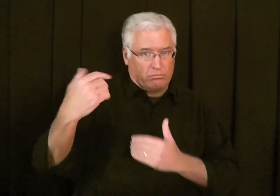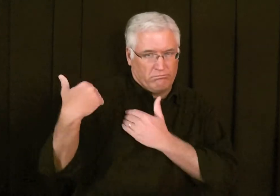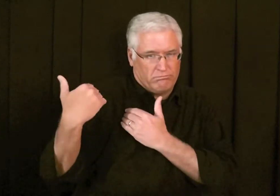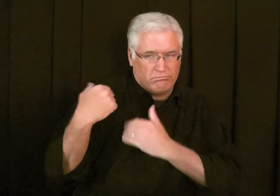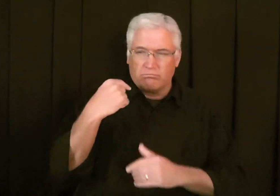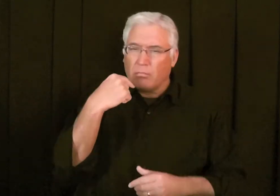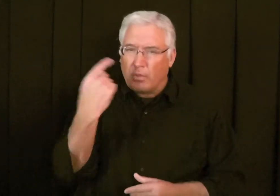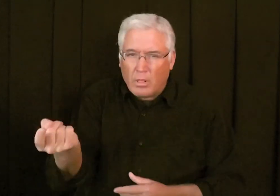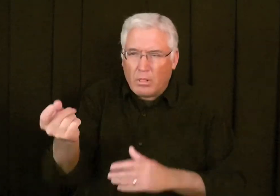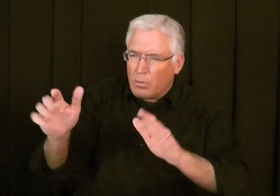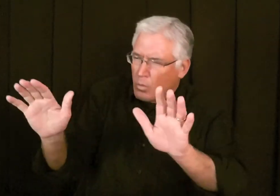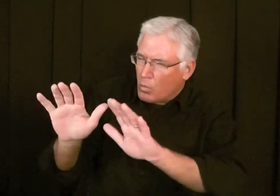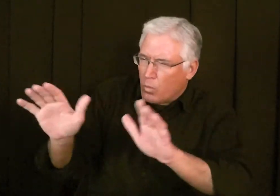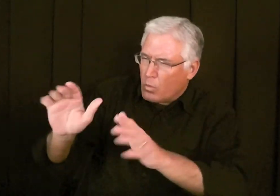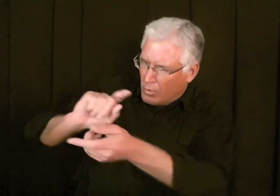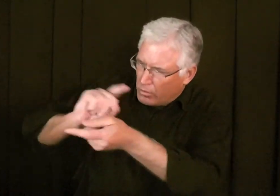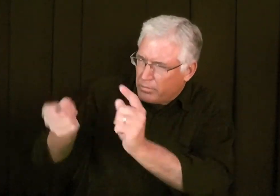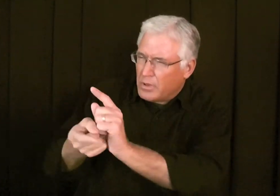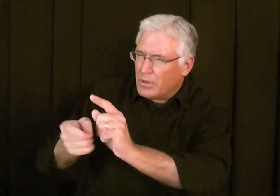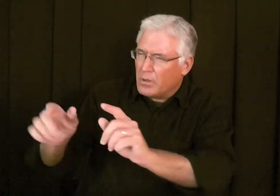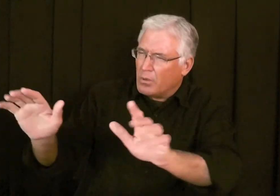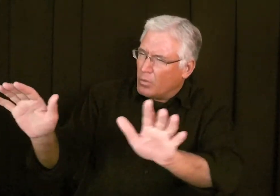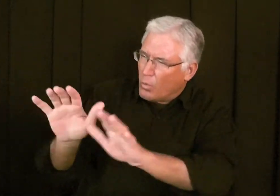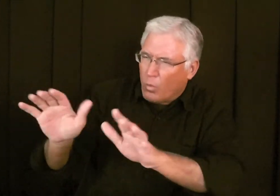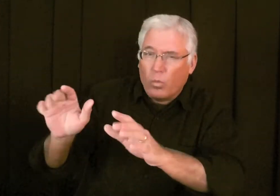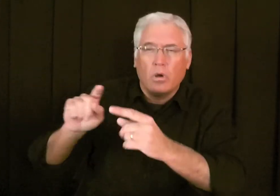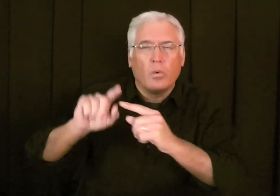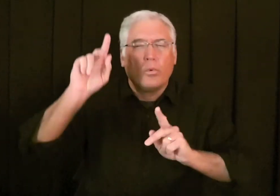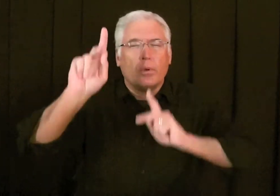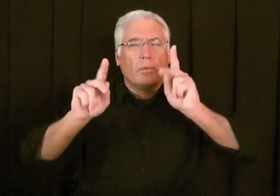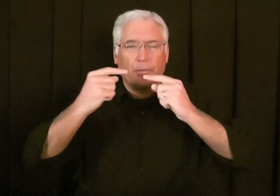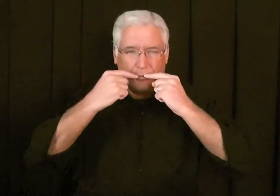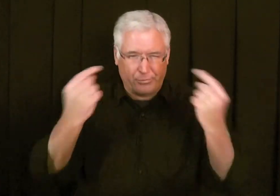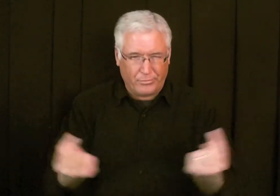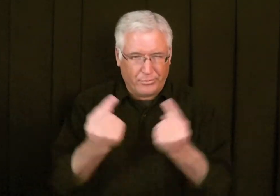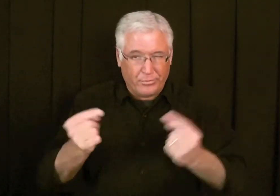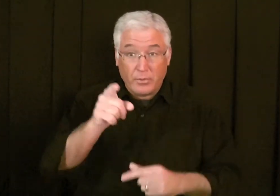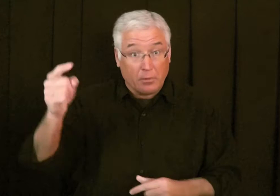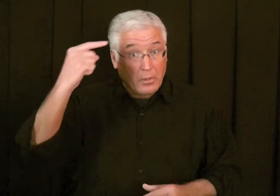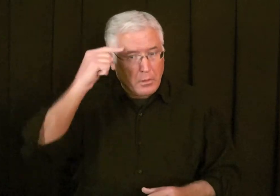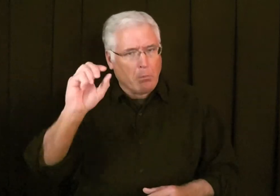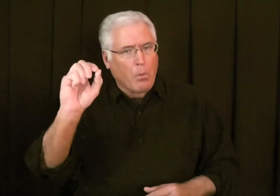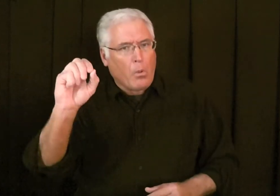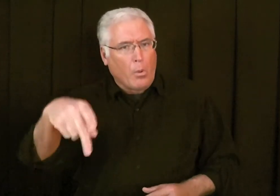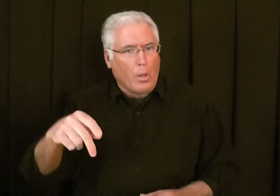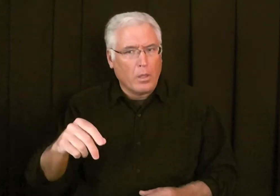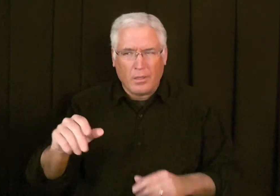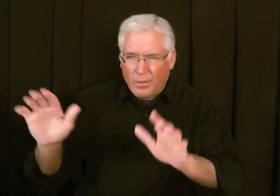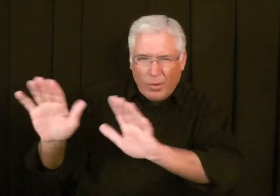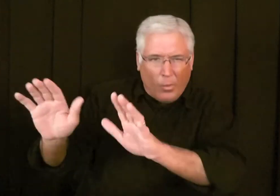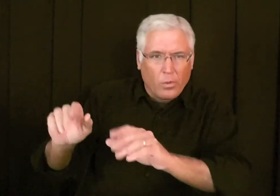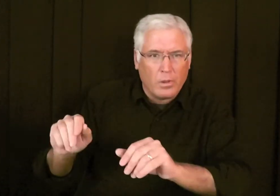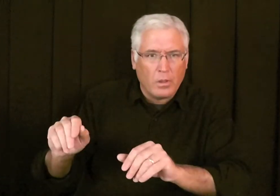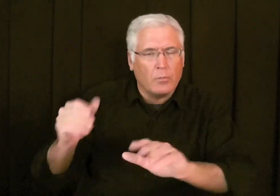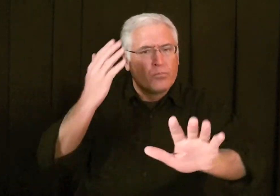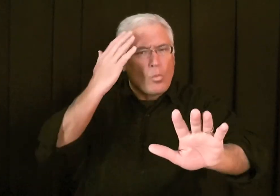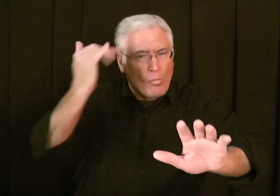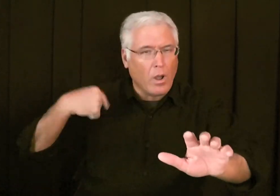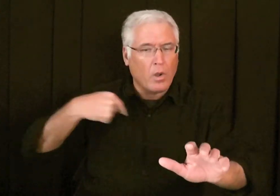Today, have the responsibility to tell people who are living in sin like this and calling evil good, no, repent.